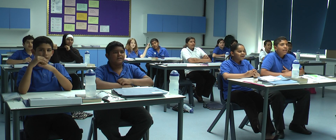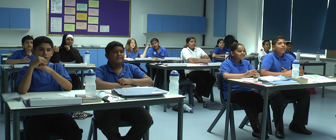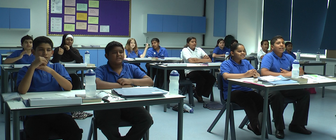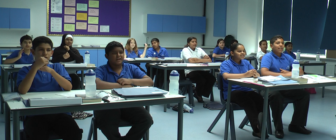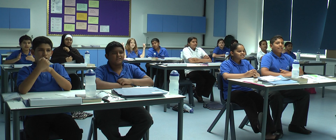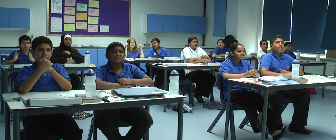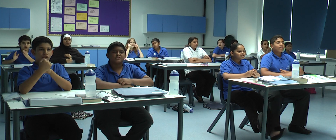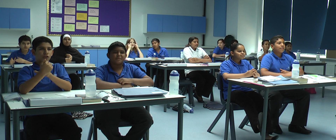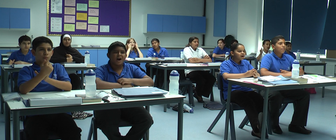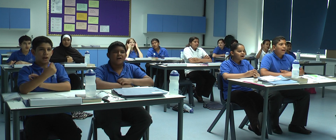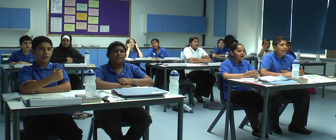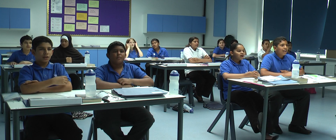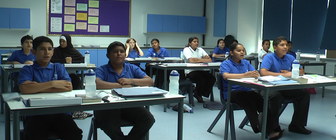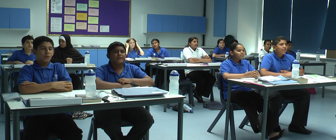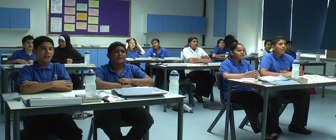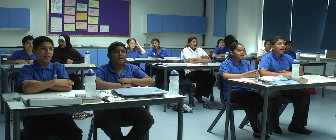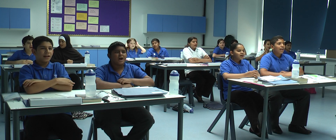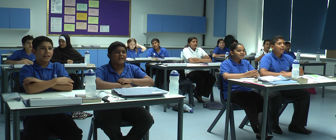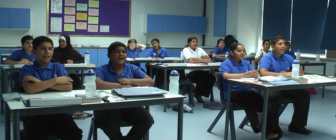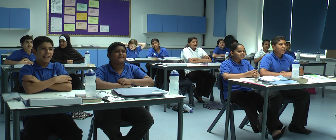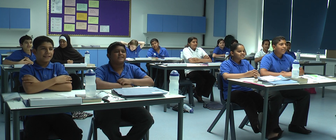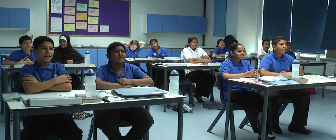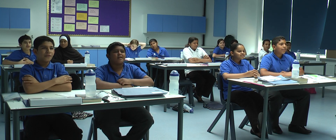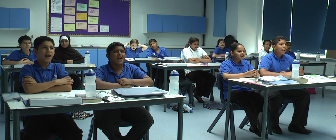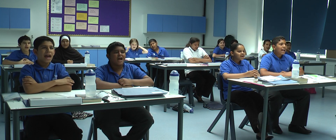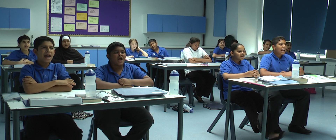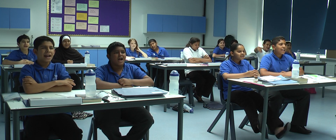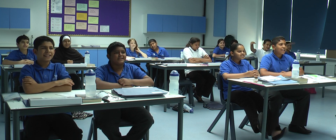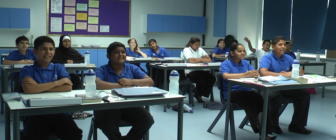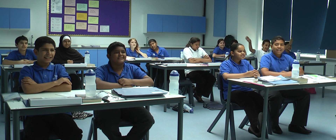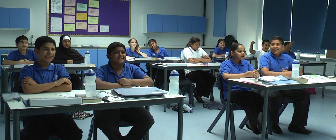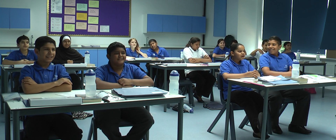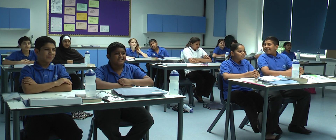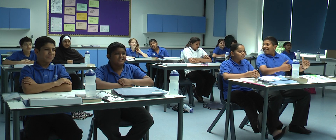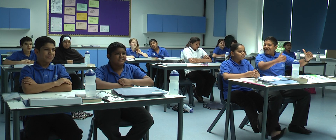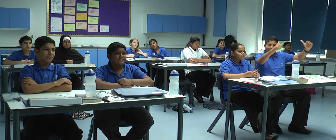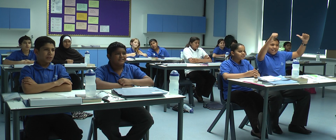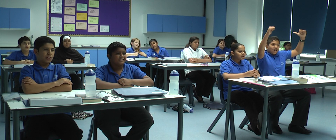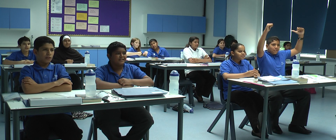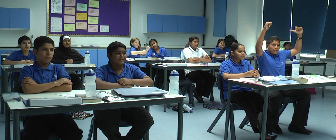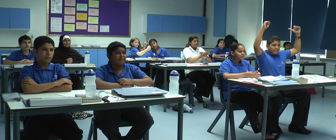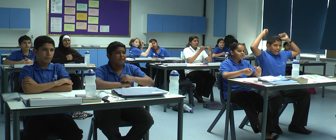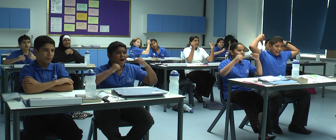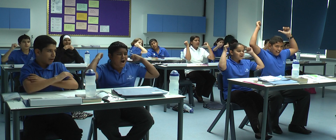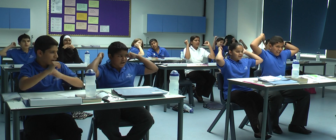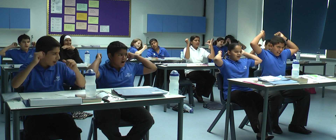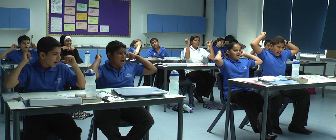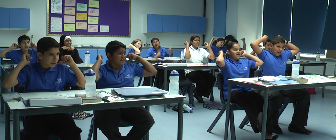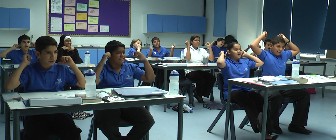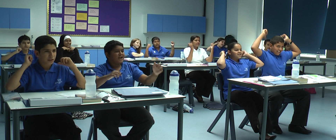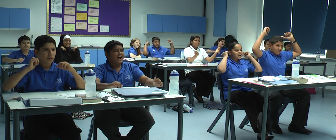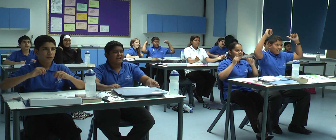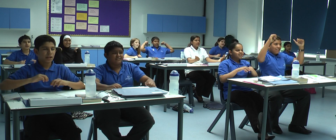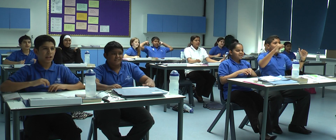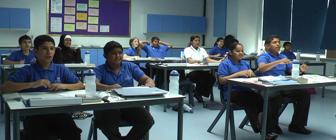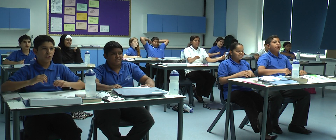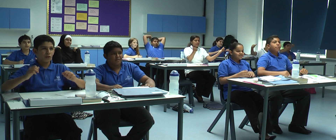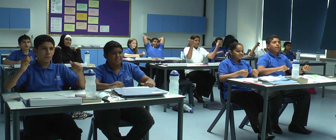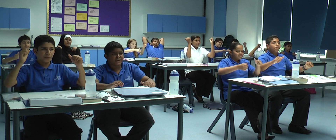getting so smart. We are getting ready. With a little bit work hard. And a little bit